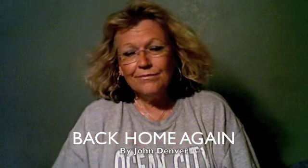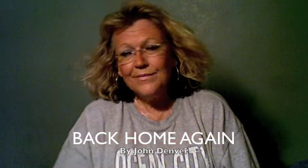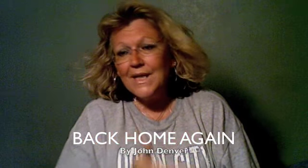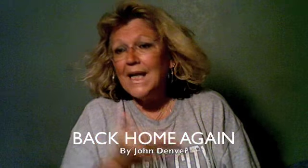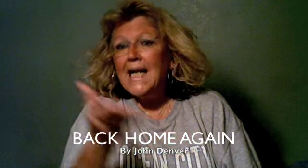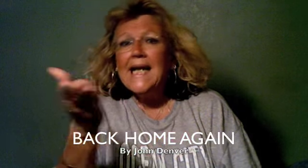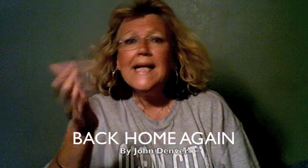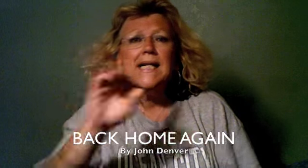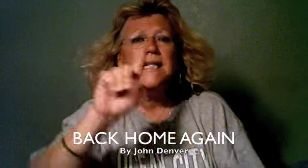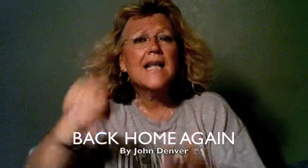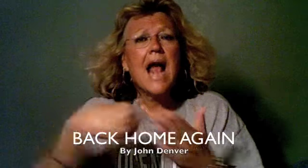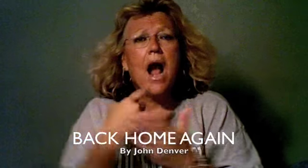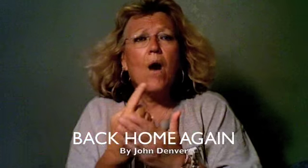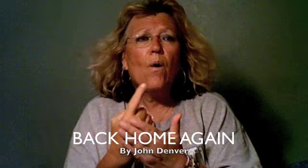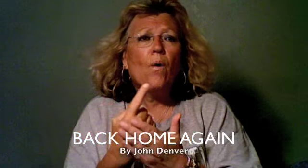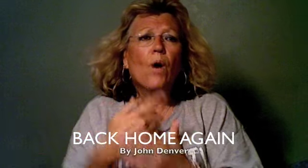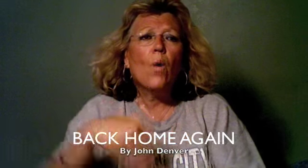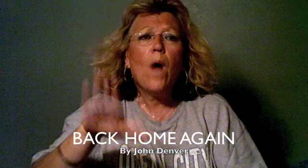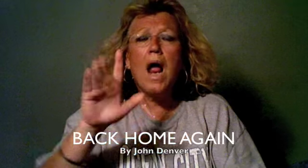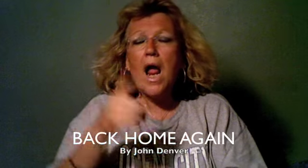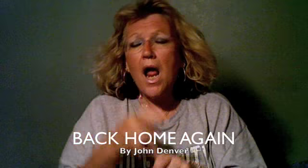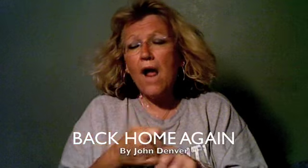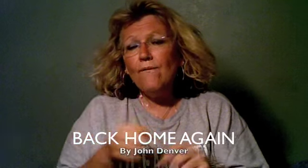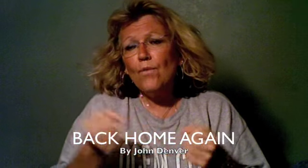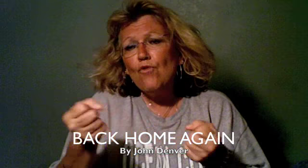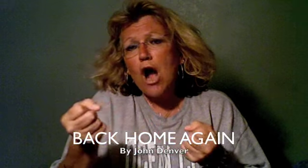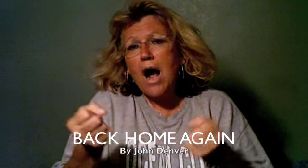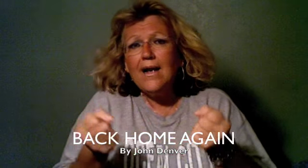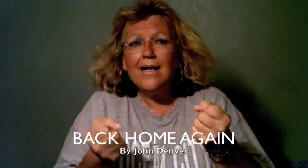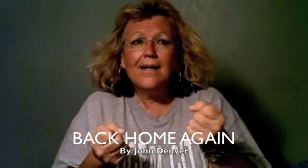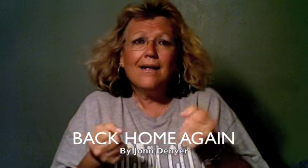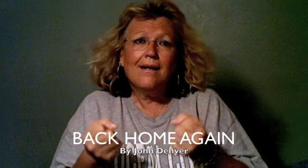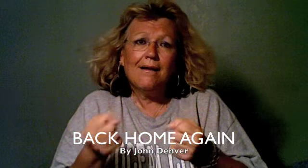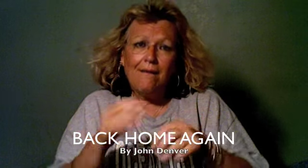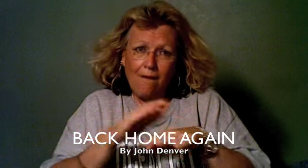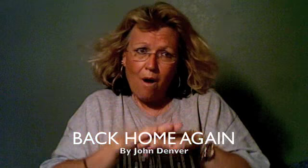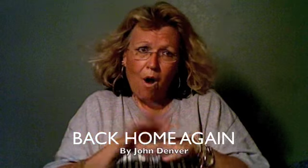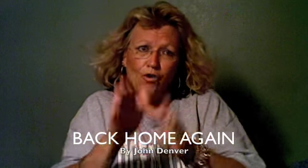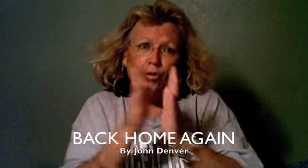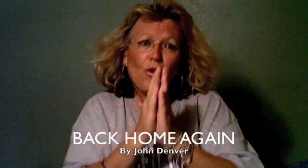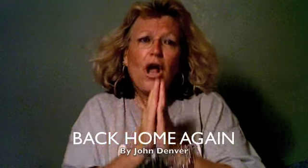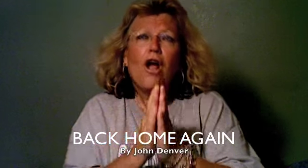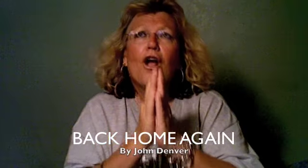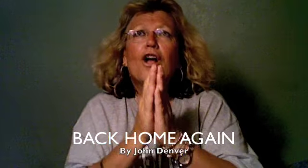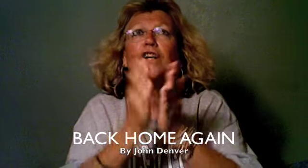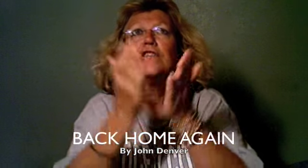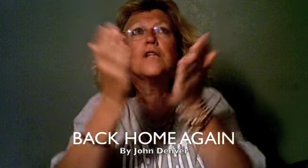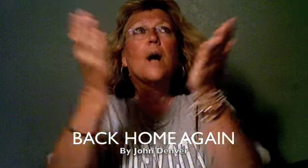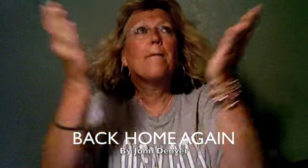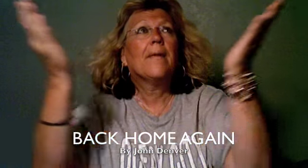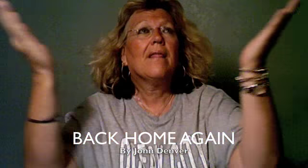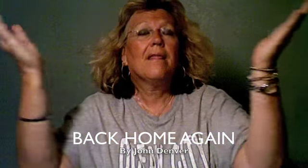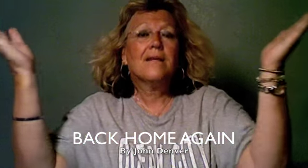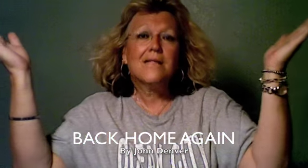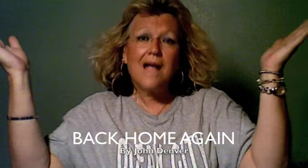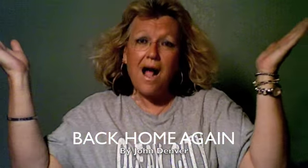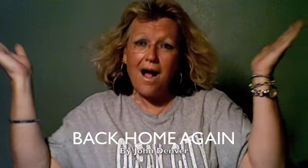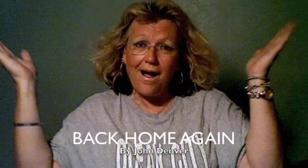He's an hour away from writing all your prayers up in the sky.